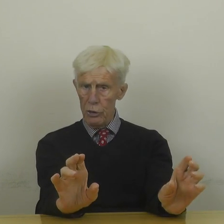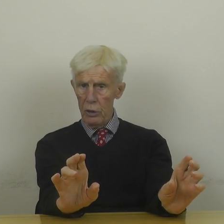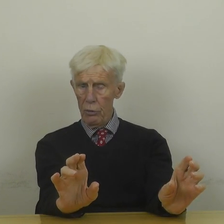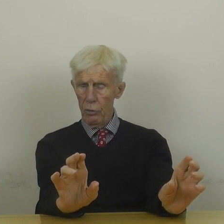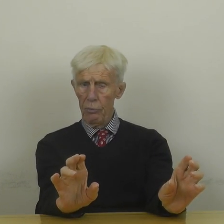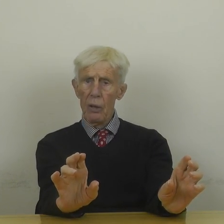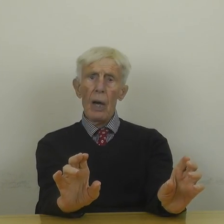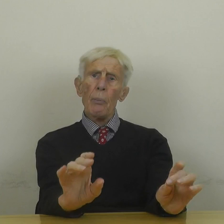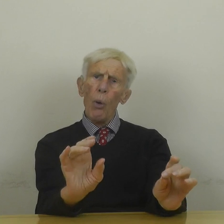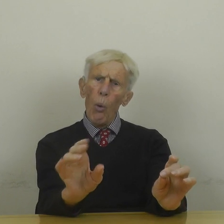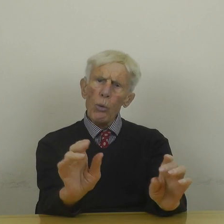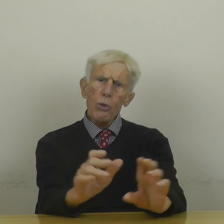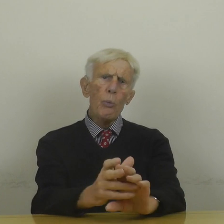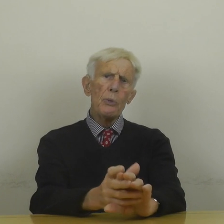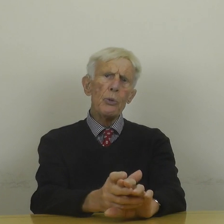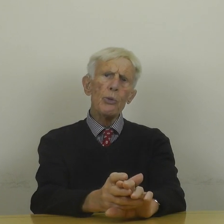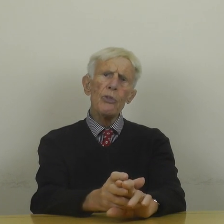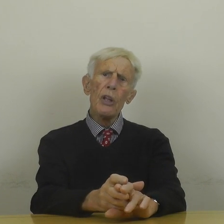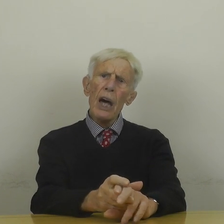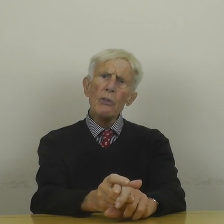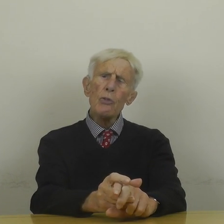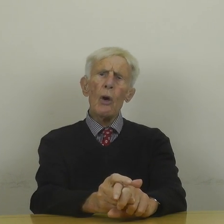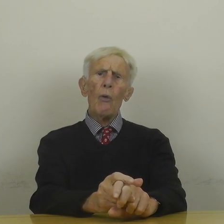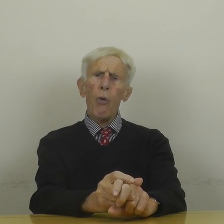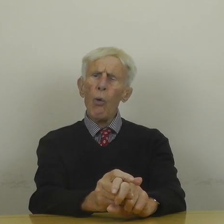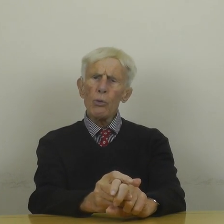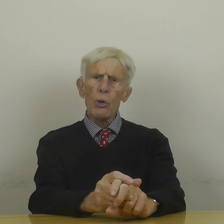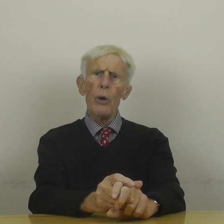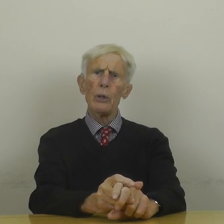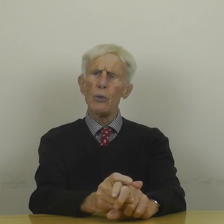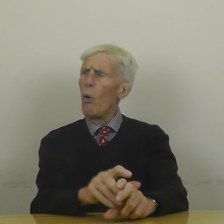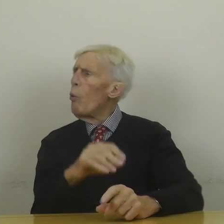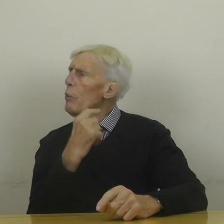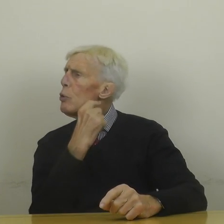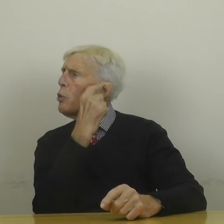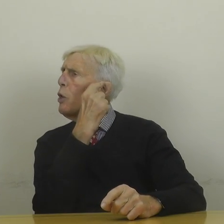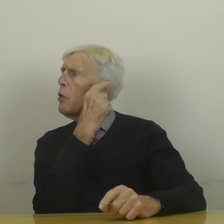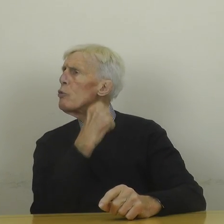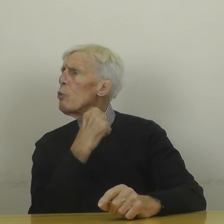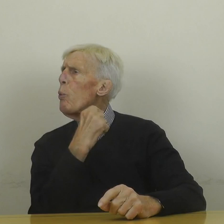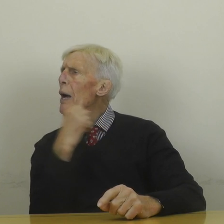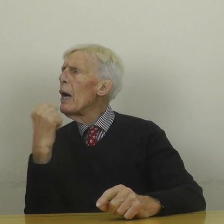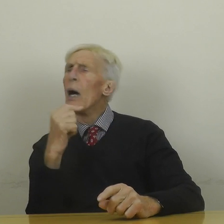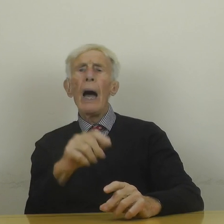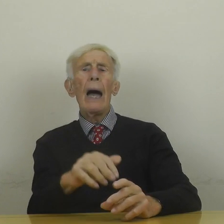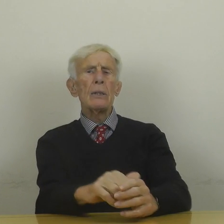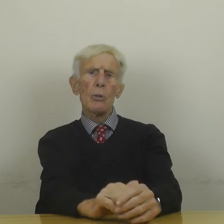teeth, but also produces a nice forward growing jaw with a good square angle